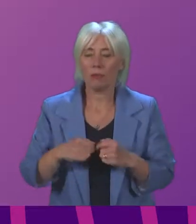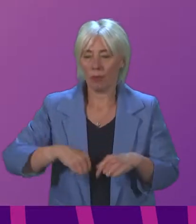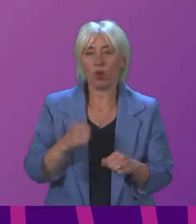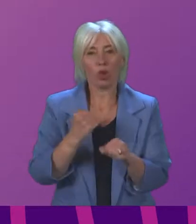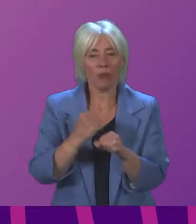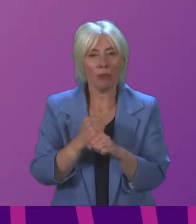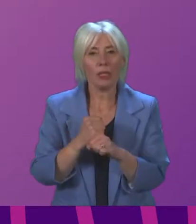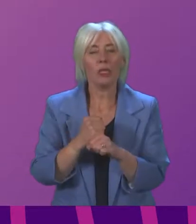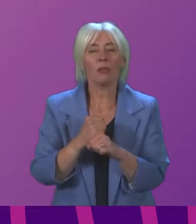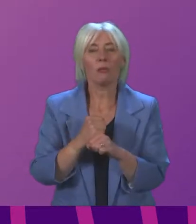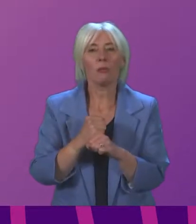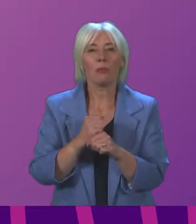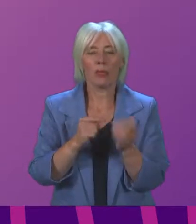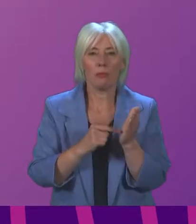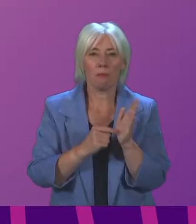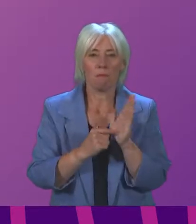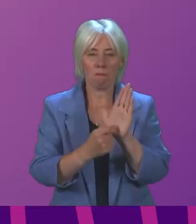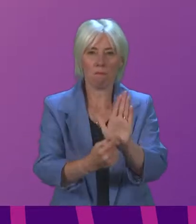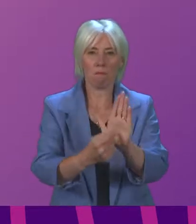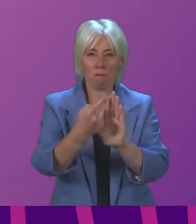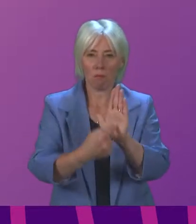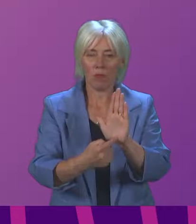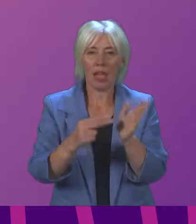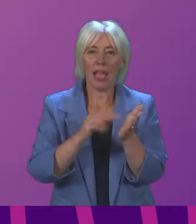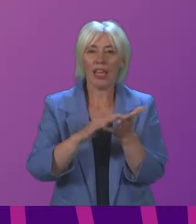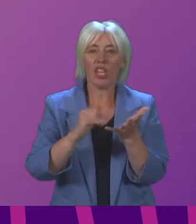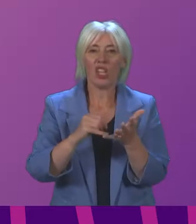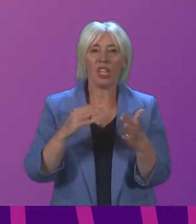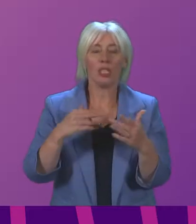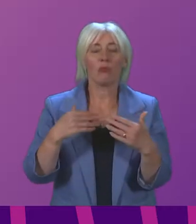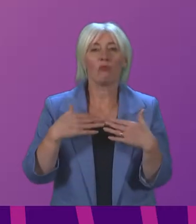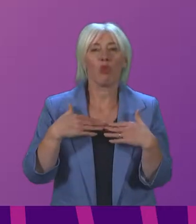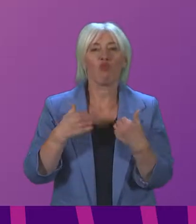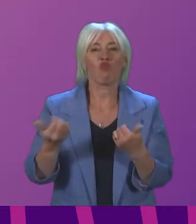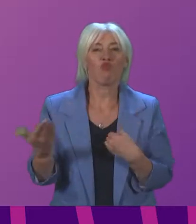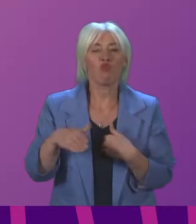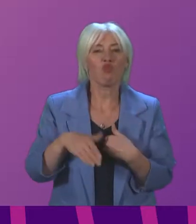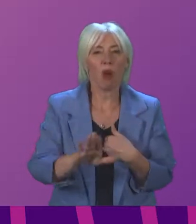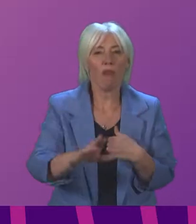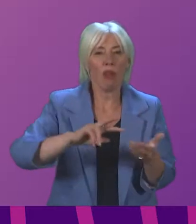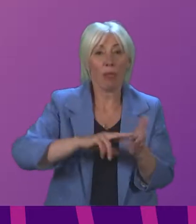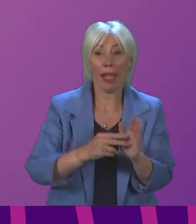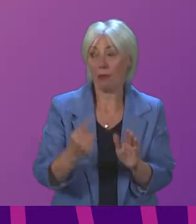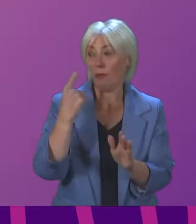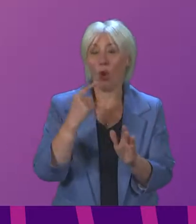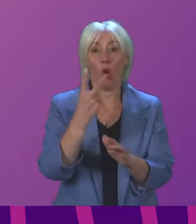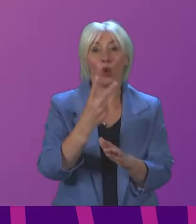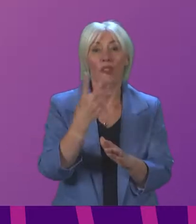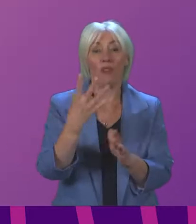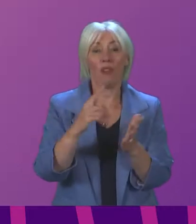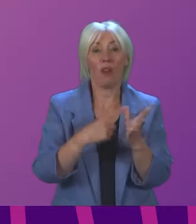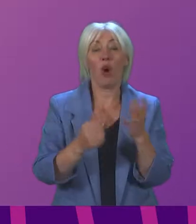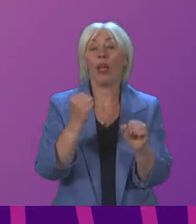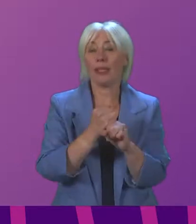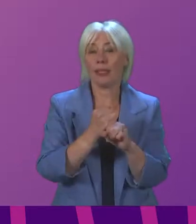Government has set out a significant NHS recovery plan, set out on the 25th of August, and we have also